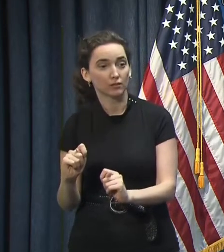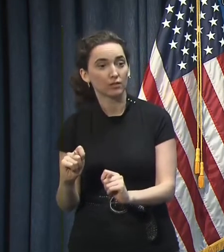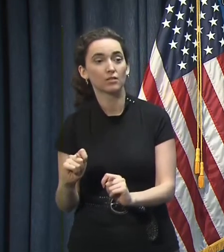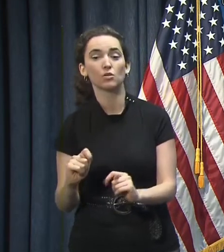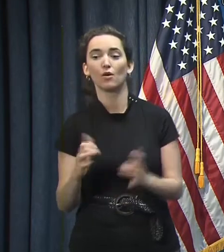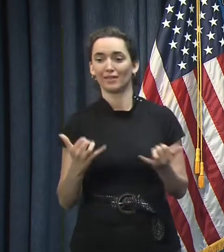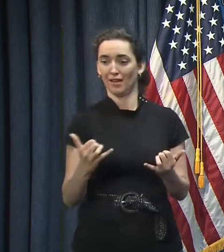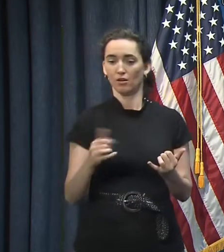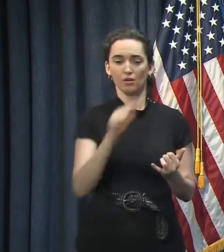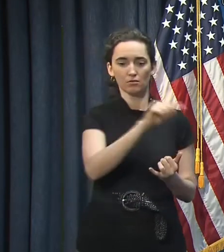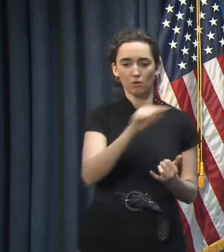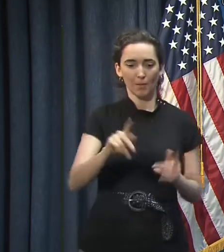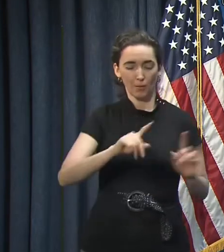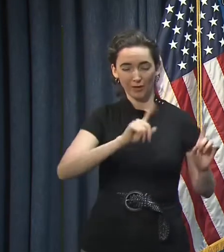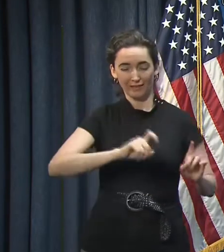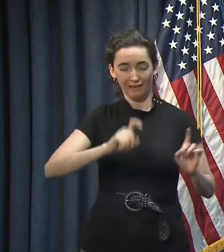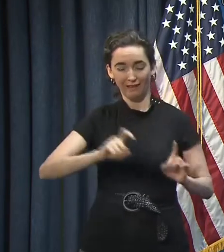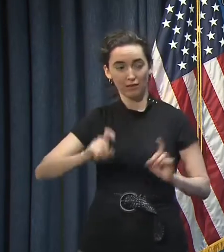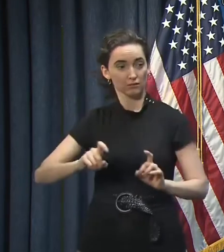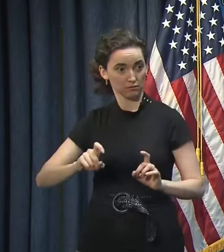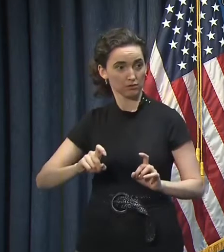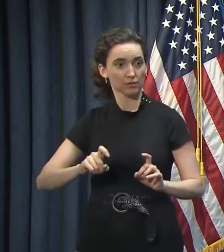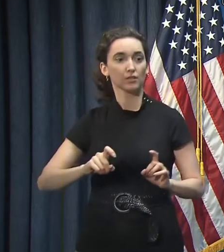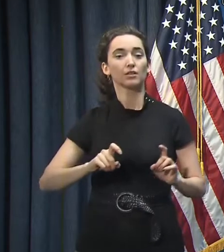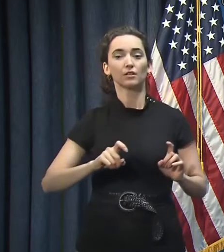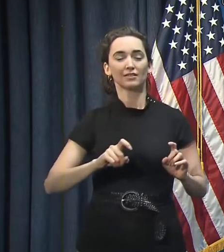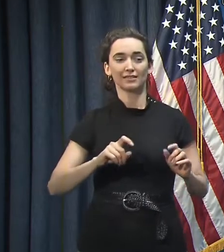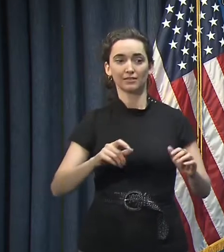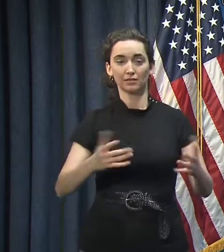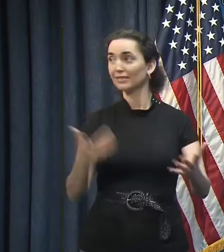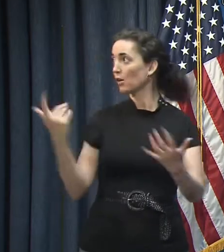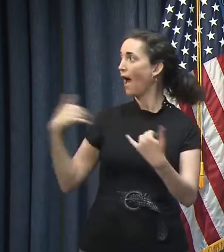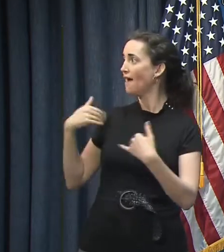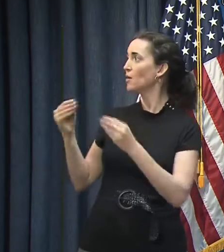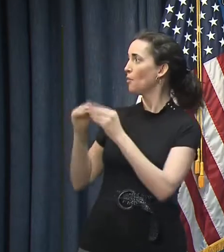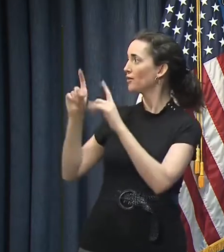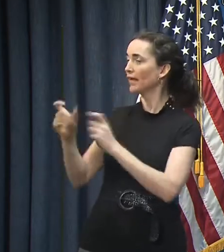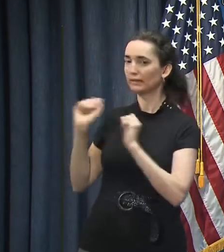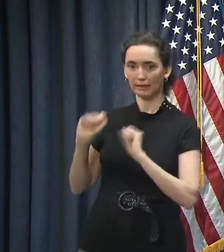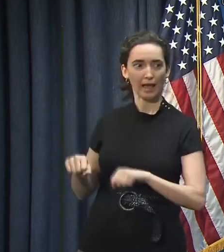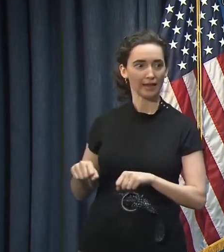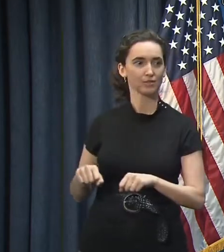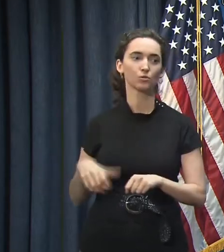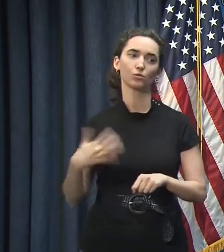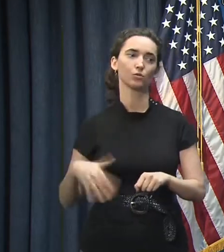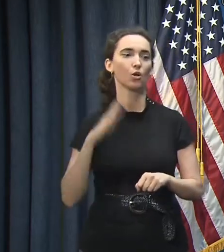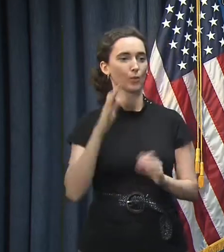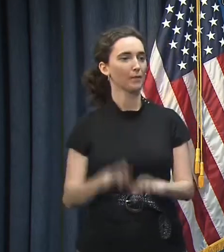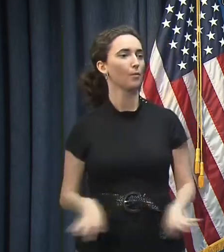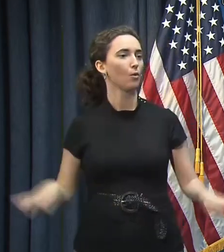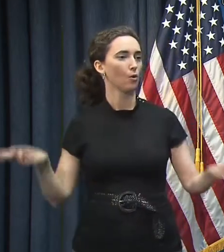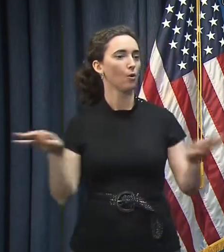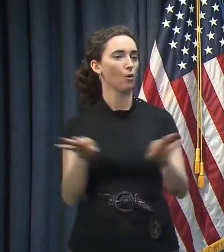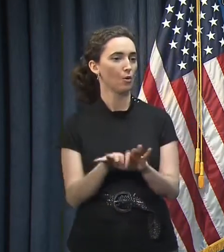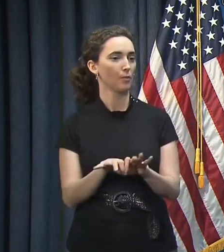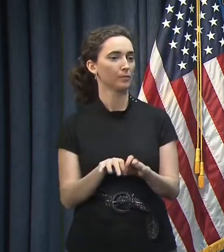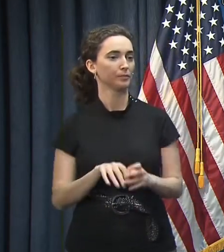testing these individuals, especially when you have the additional capacity to do it, is going to be critically important.